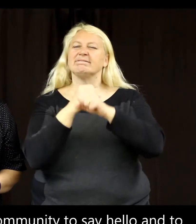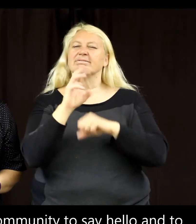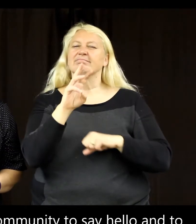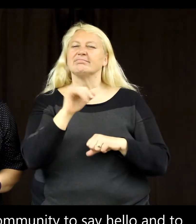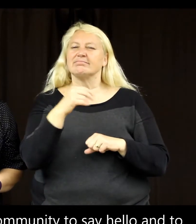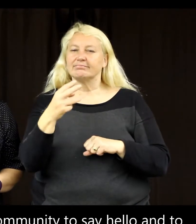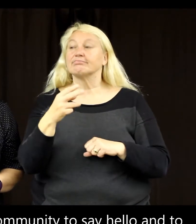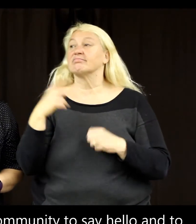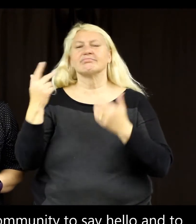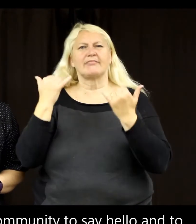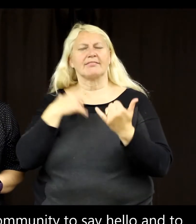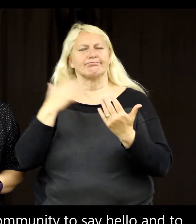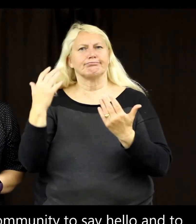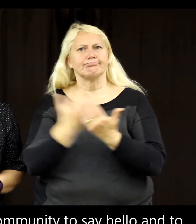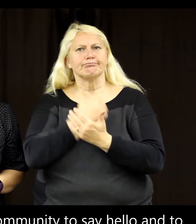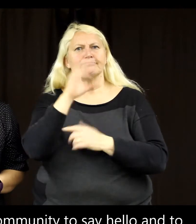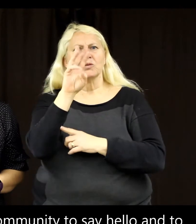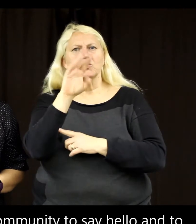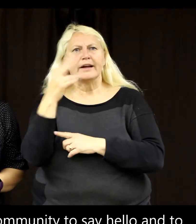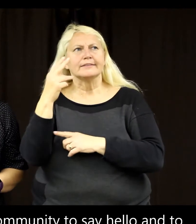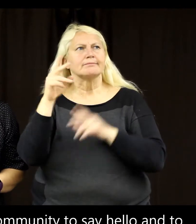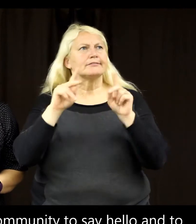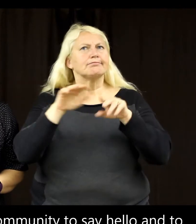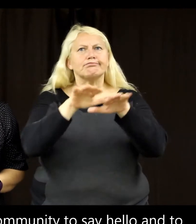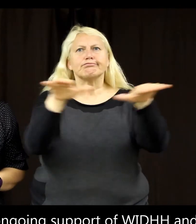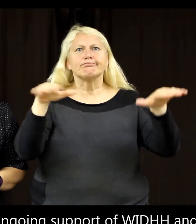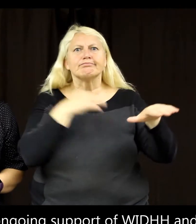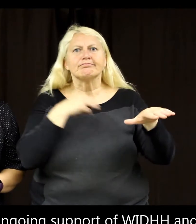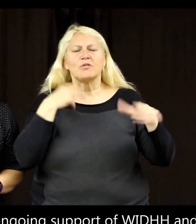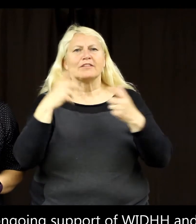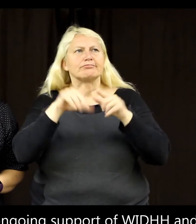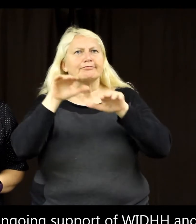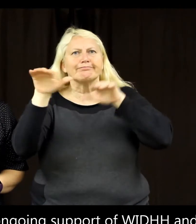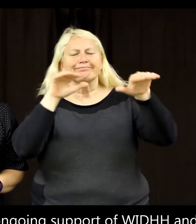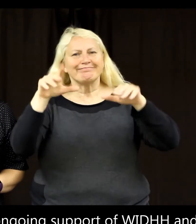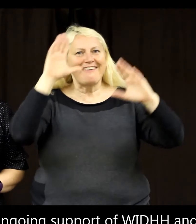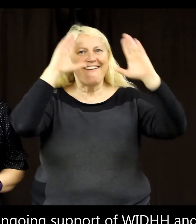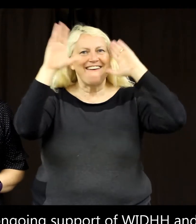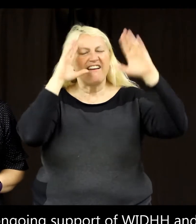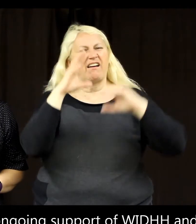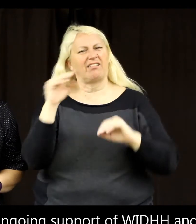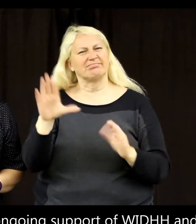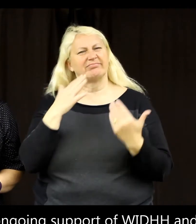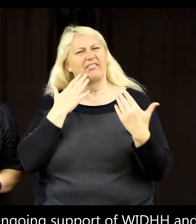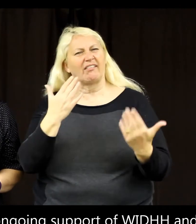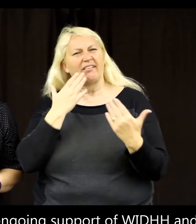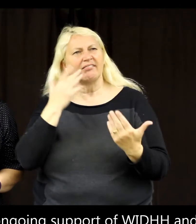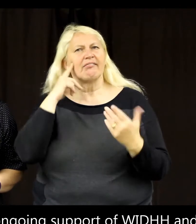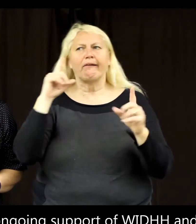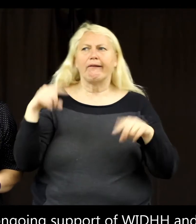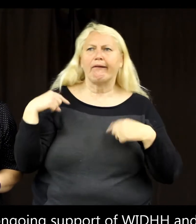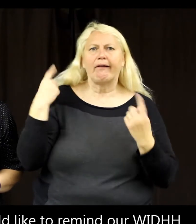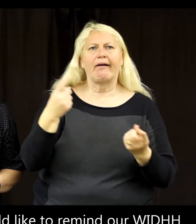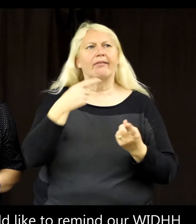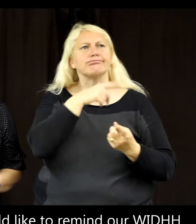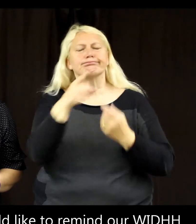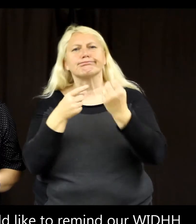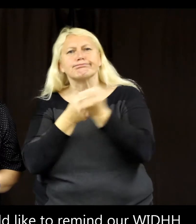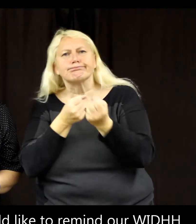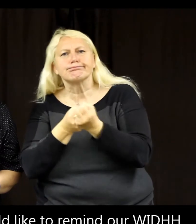I want to reach out to our WID community to say hello and to thank you for all your ongoing support of WID in our programs.